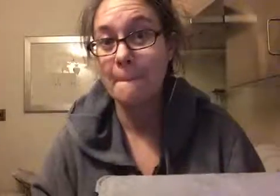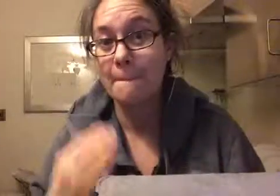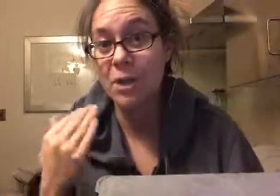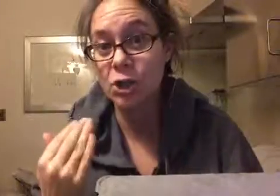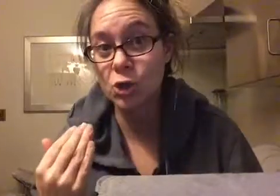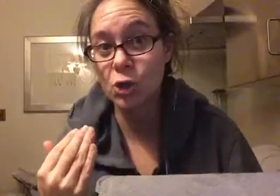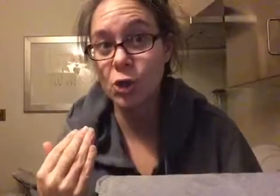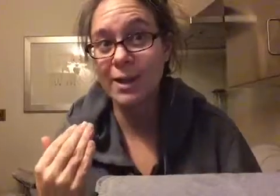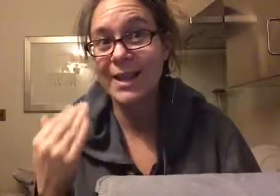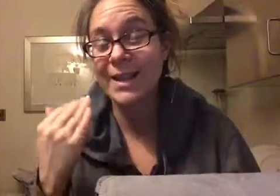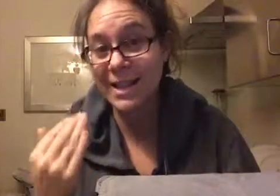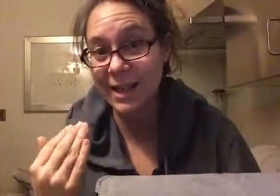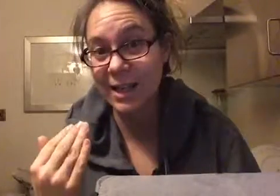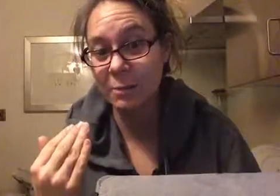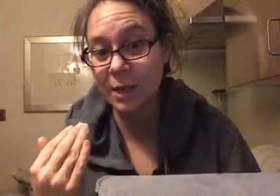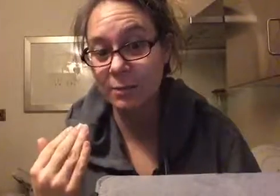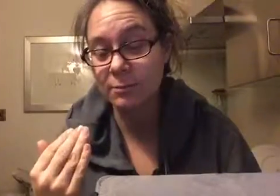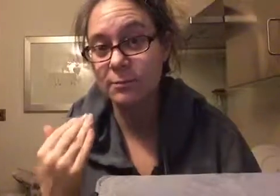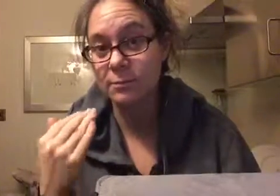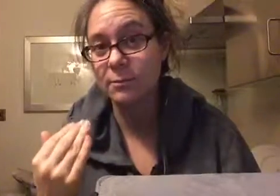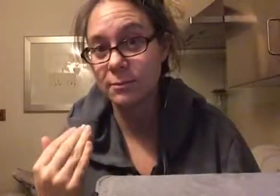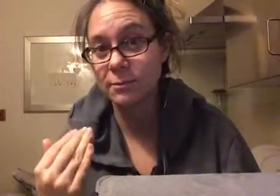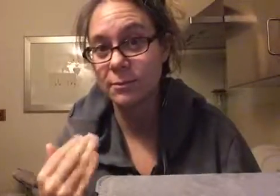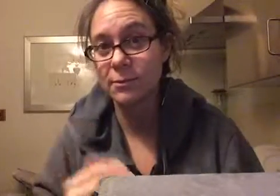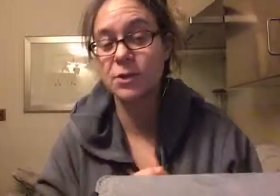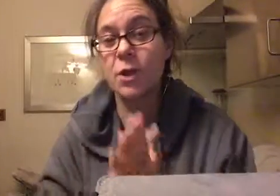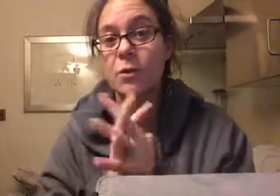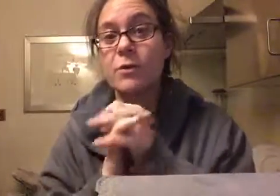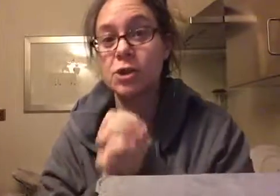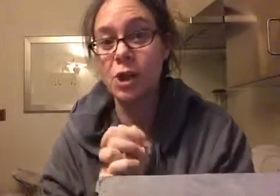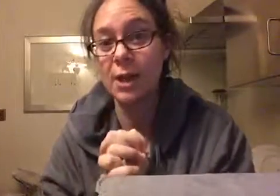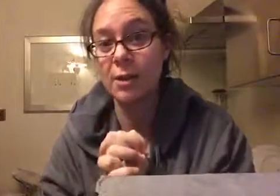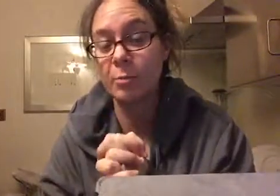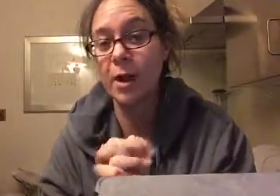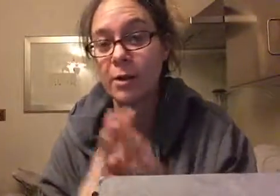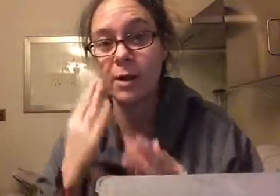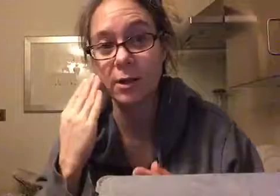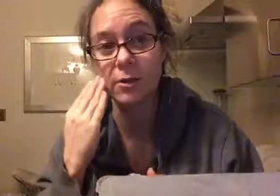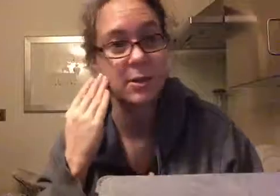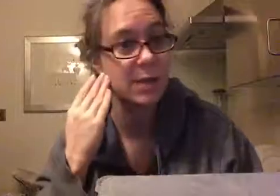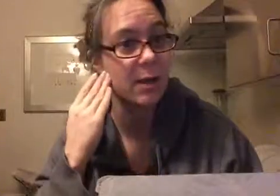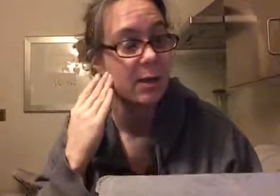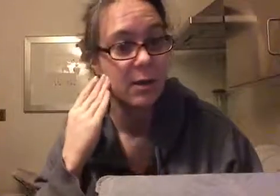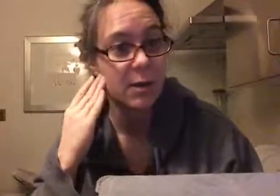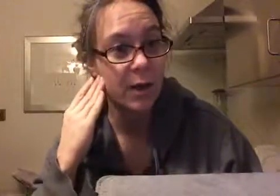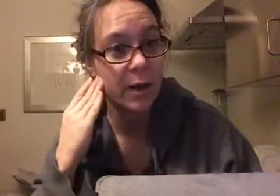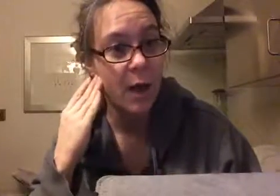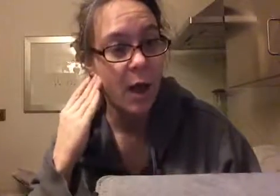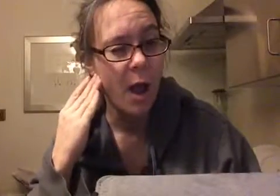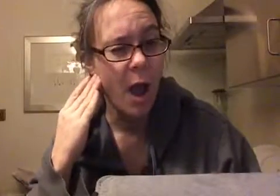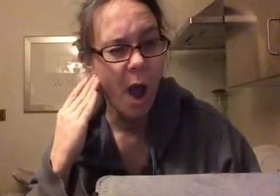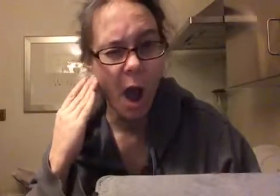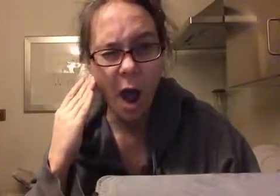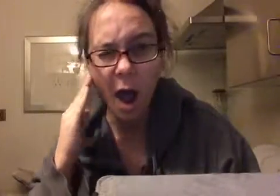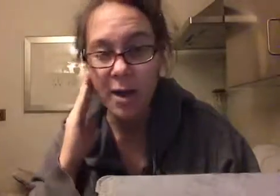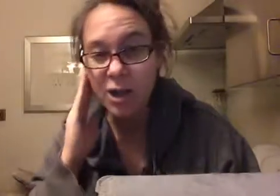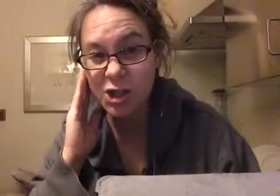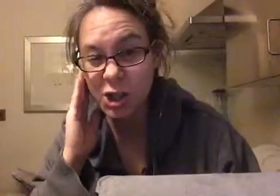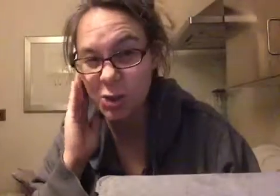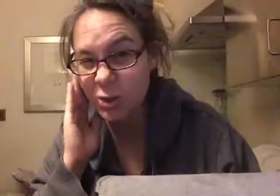My jaw is killing me. So the shake apparently loosens it. Like, I can't chew,